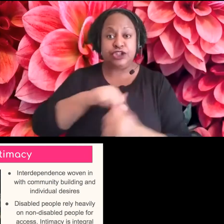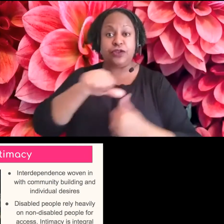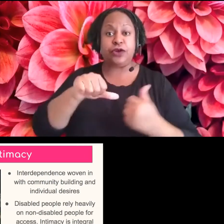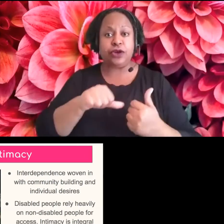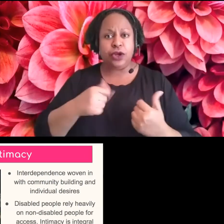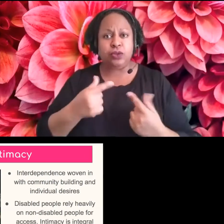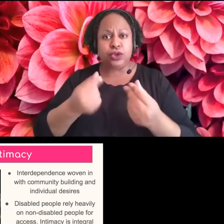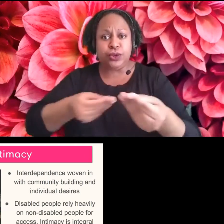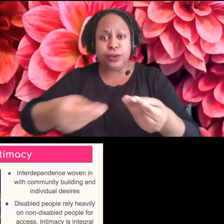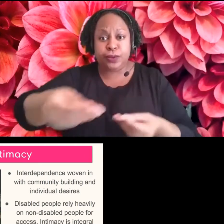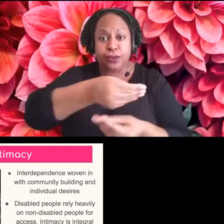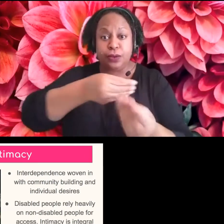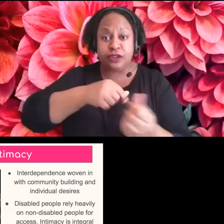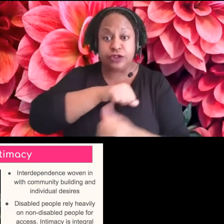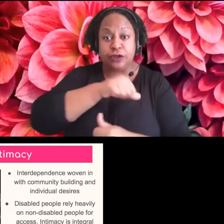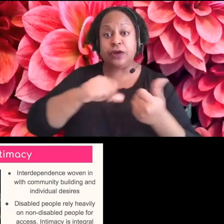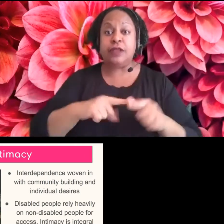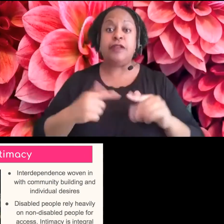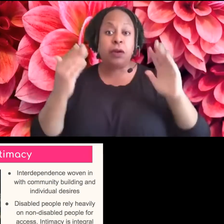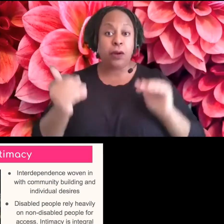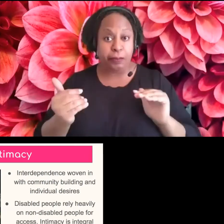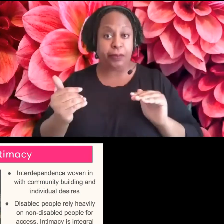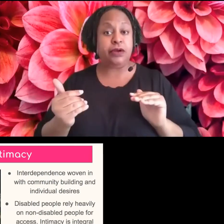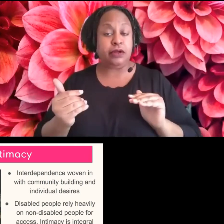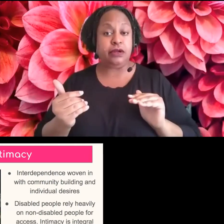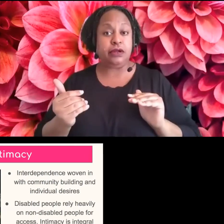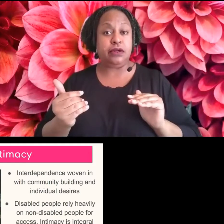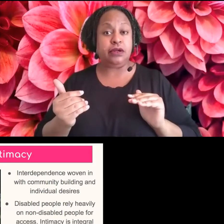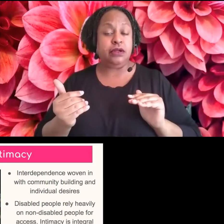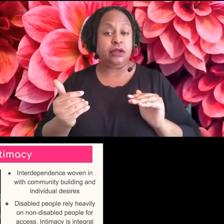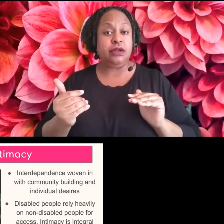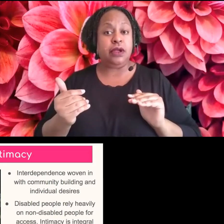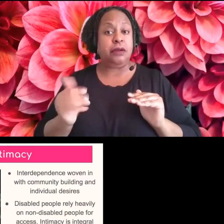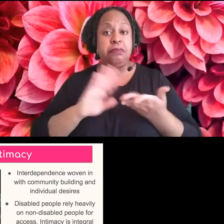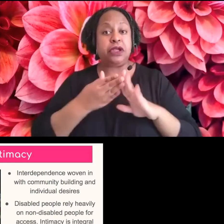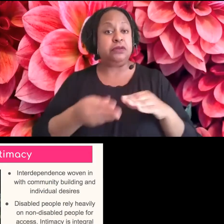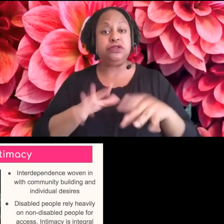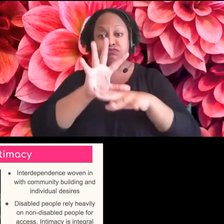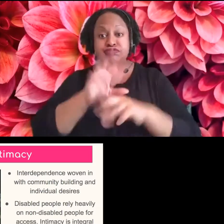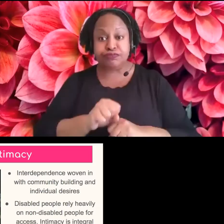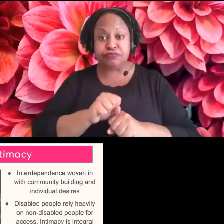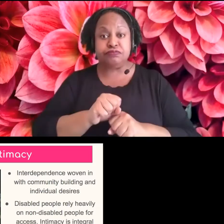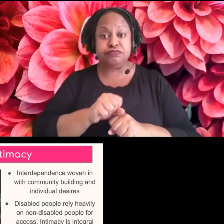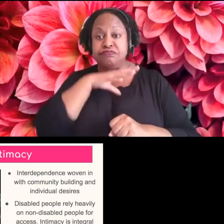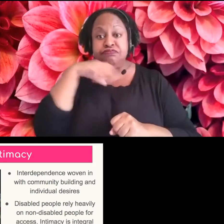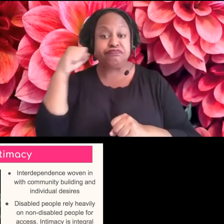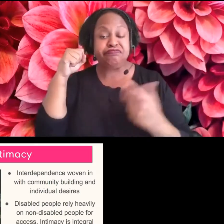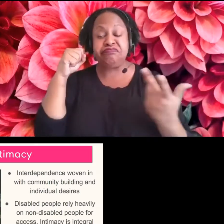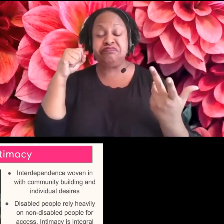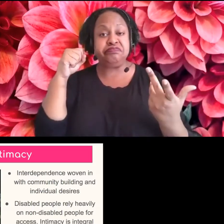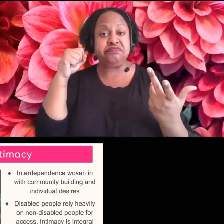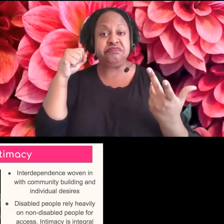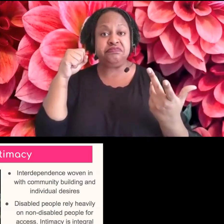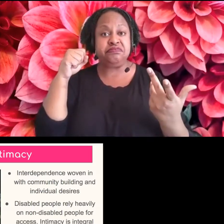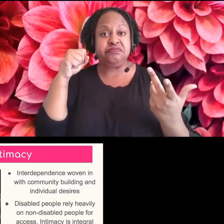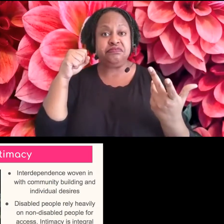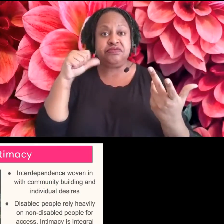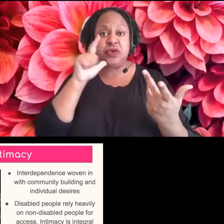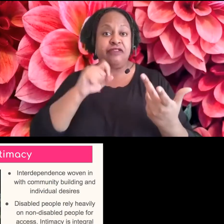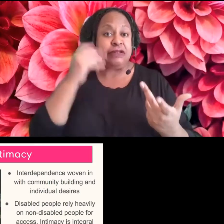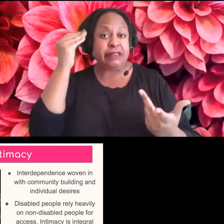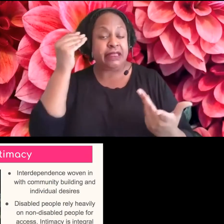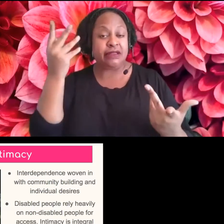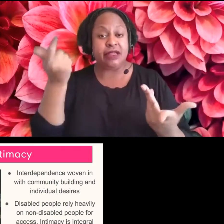it can become something that's more of just a second thought. So on that very Sagittarius